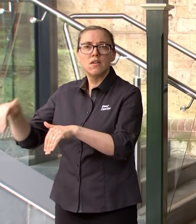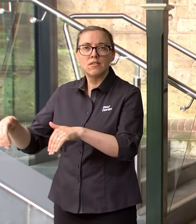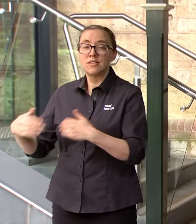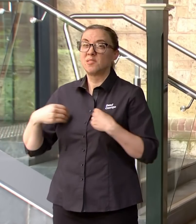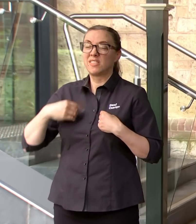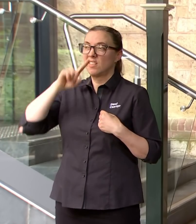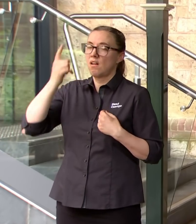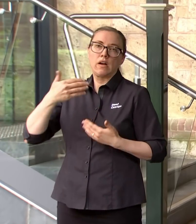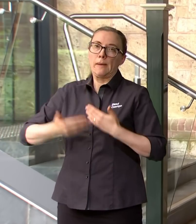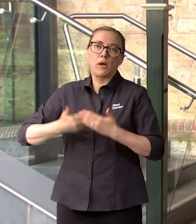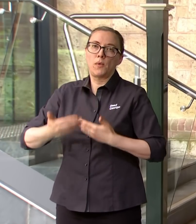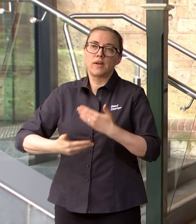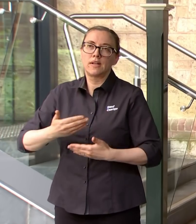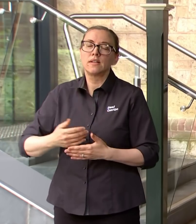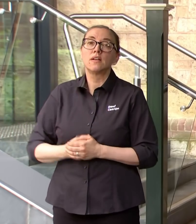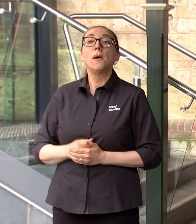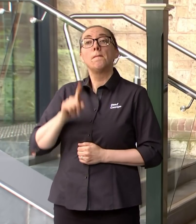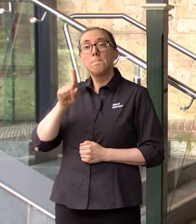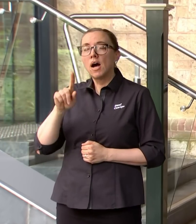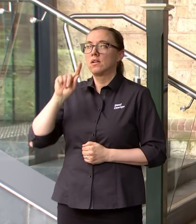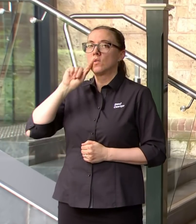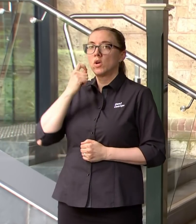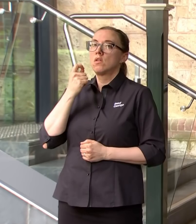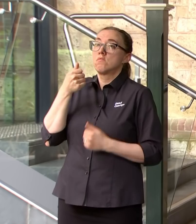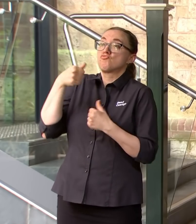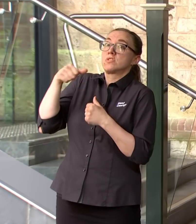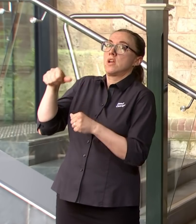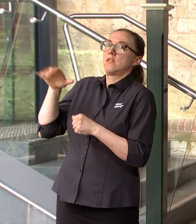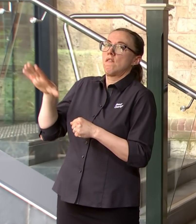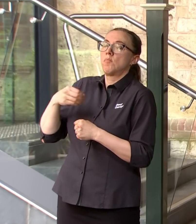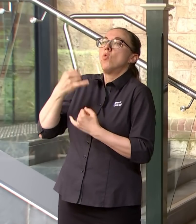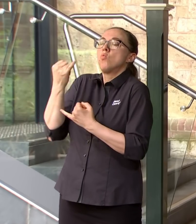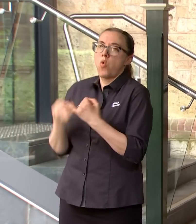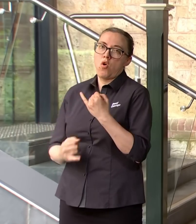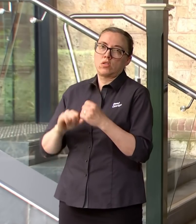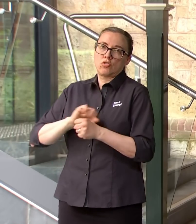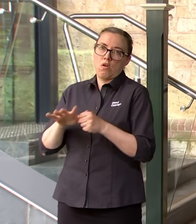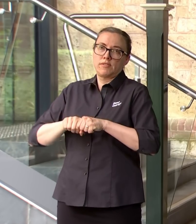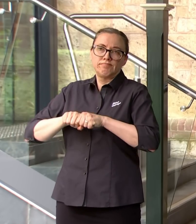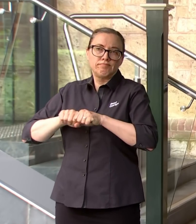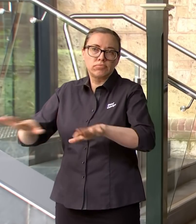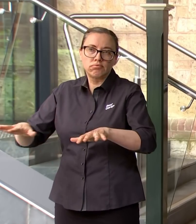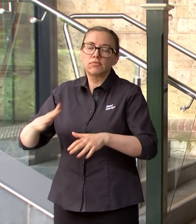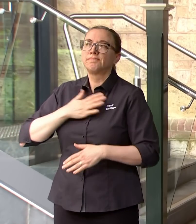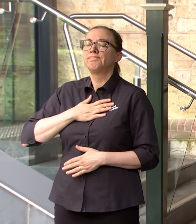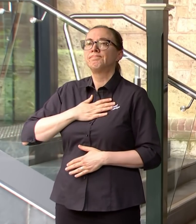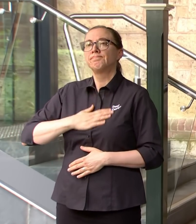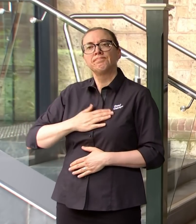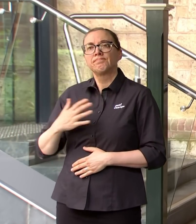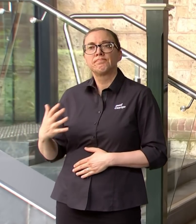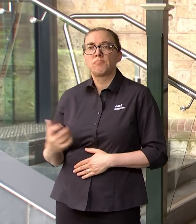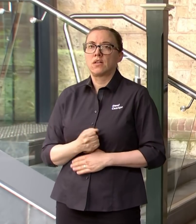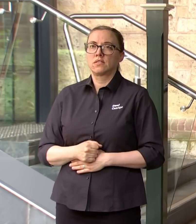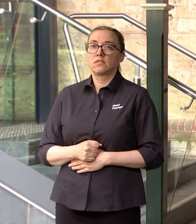this disease and it's definitely going to preserve life so as inconvenient as it is we are in the middle of a global outbreak of